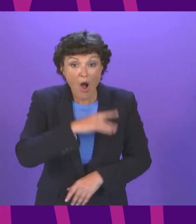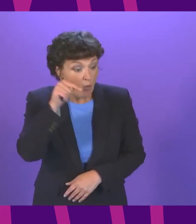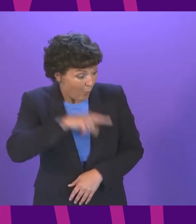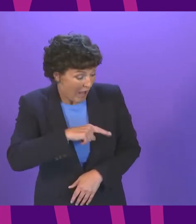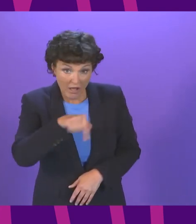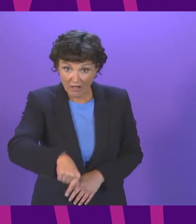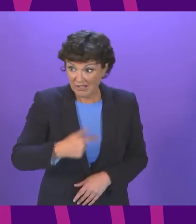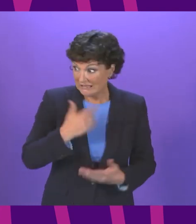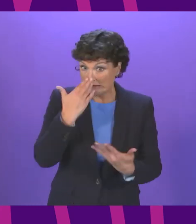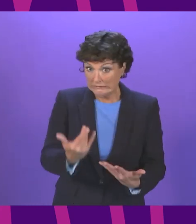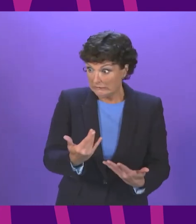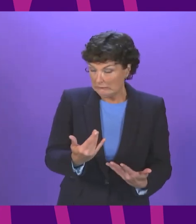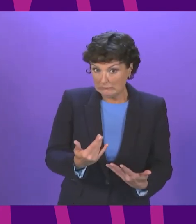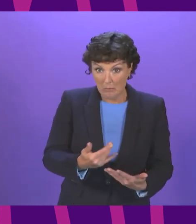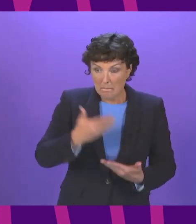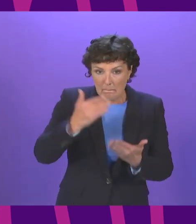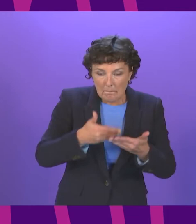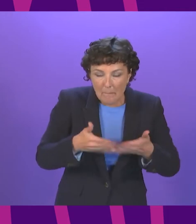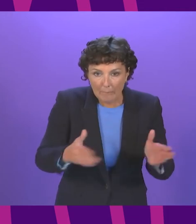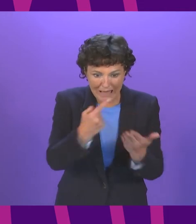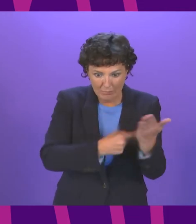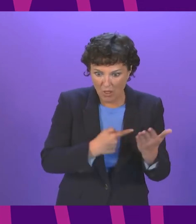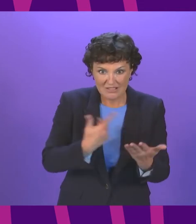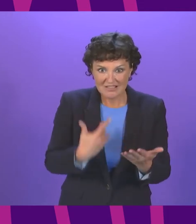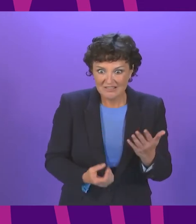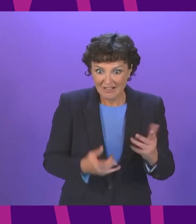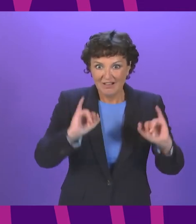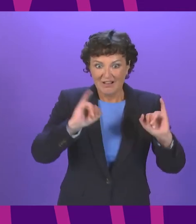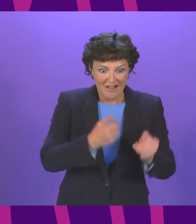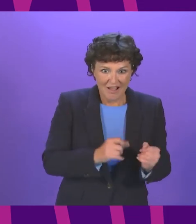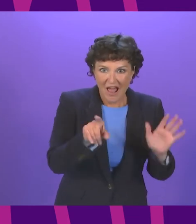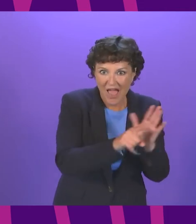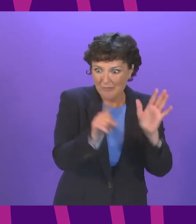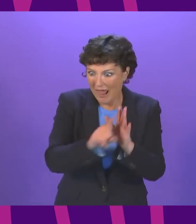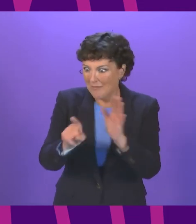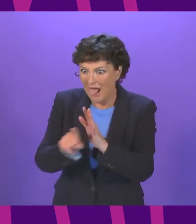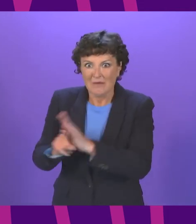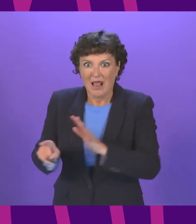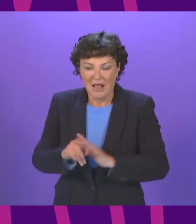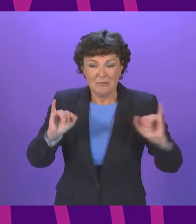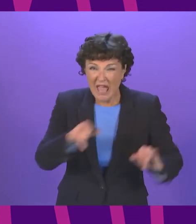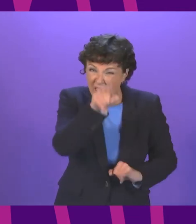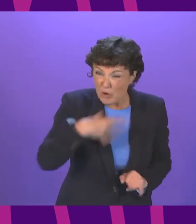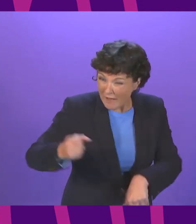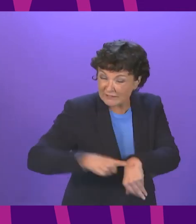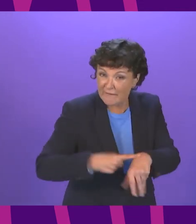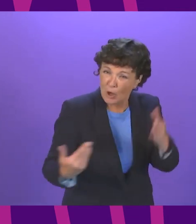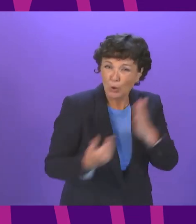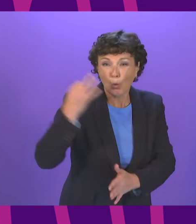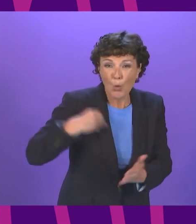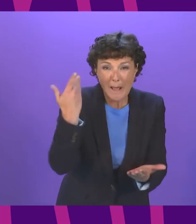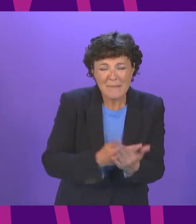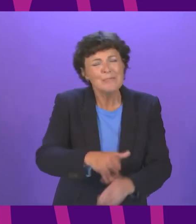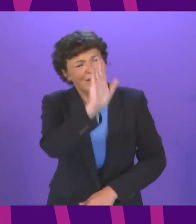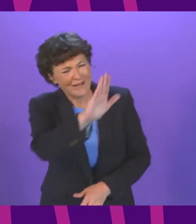across the dashboard of public policy so I say to them if you have civil service time for a new white paper get them to focus on the business